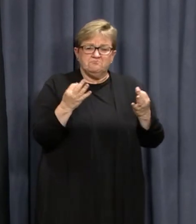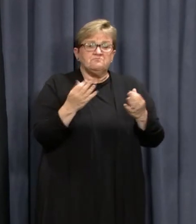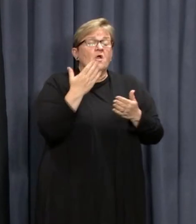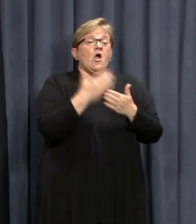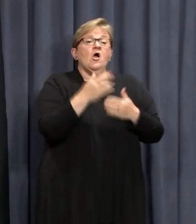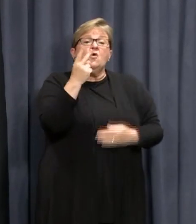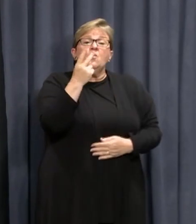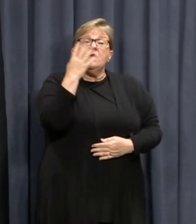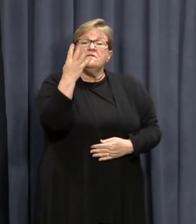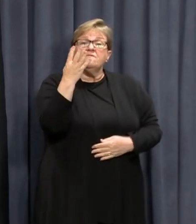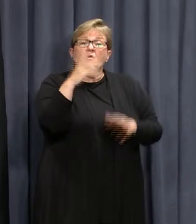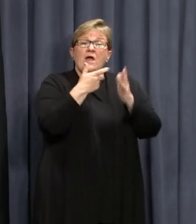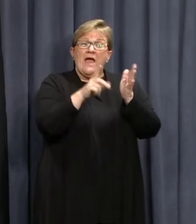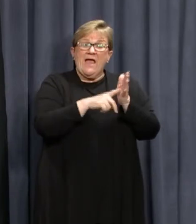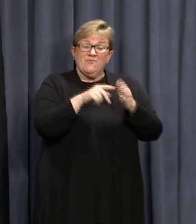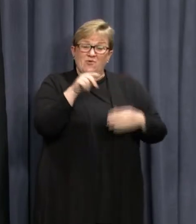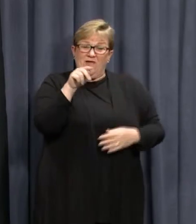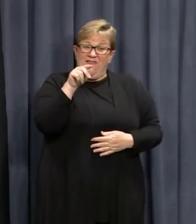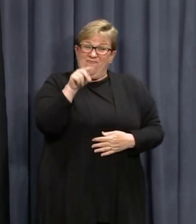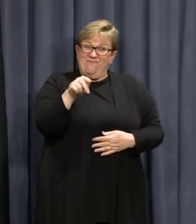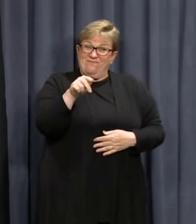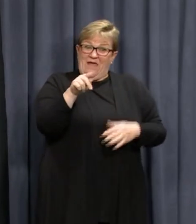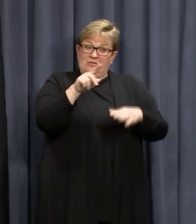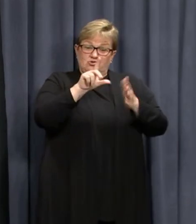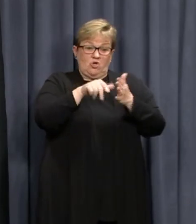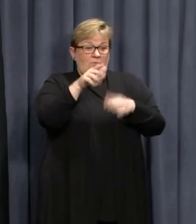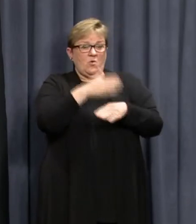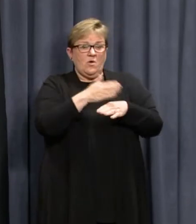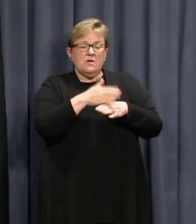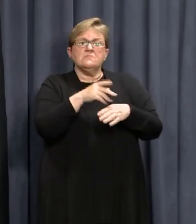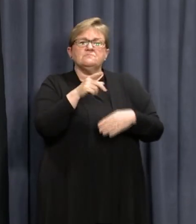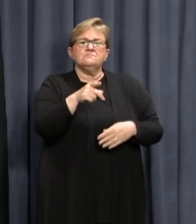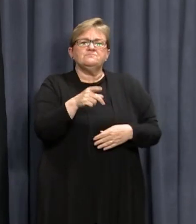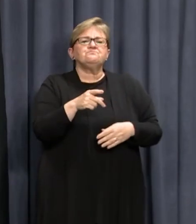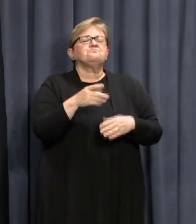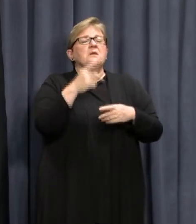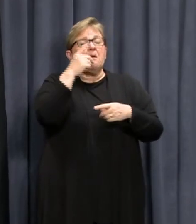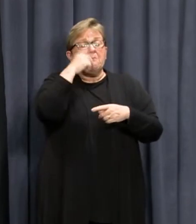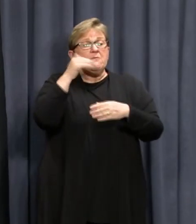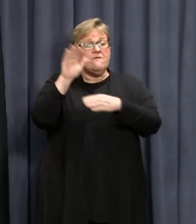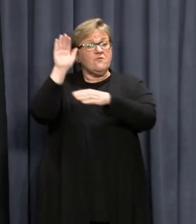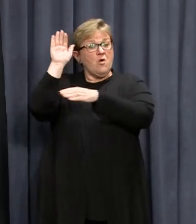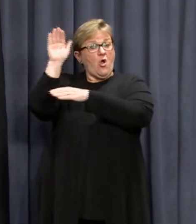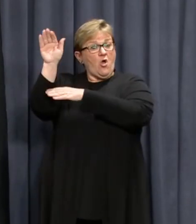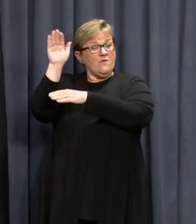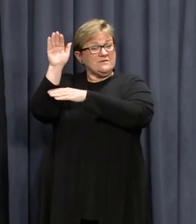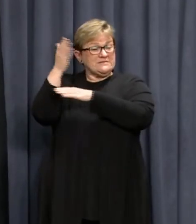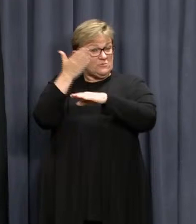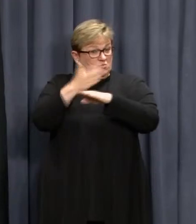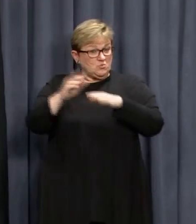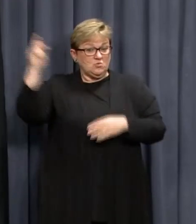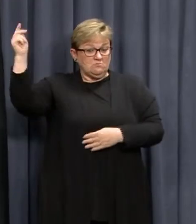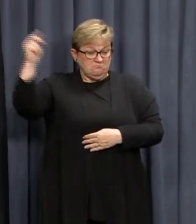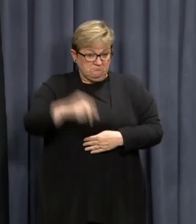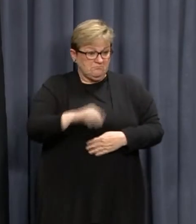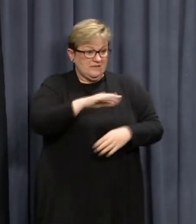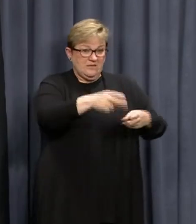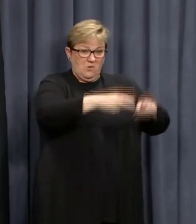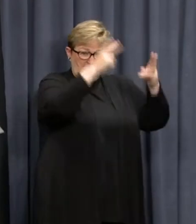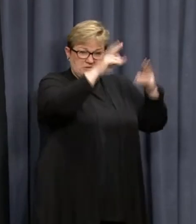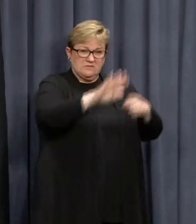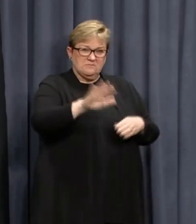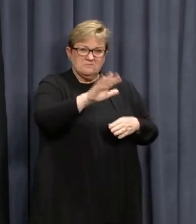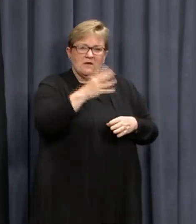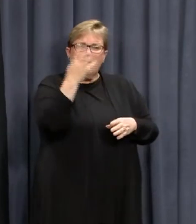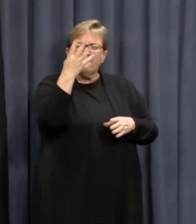24th of April, during this particular shift, new international arrivals were admitted into the hotel at about